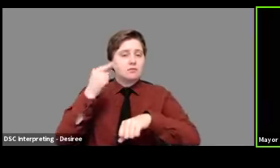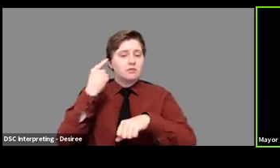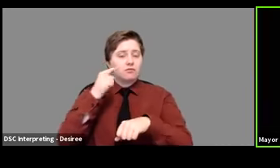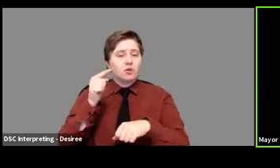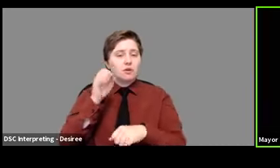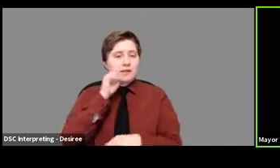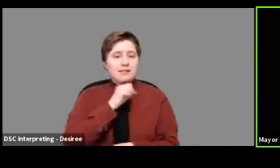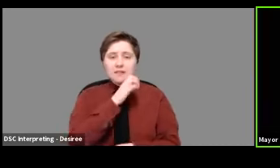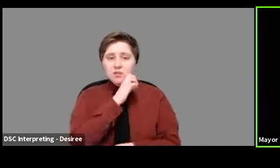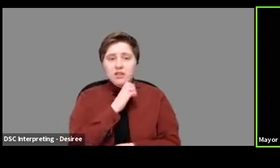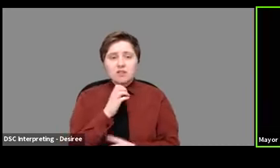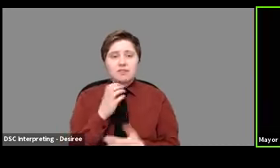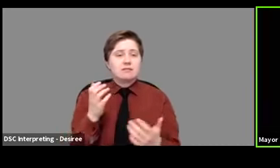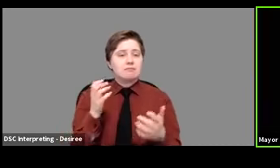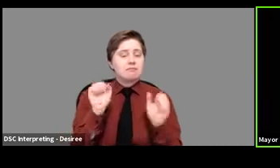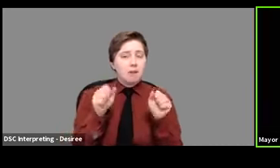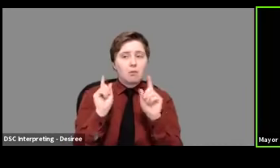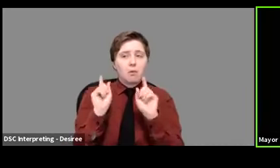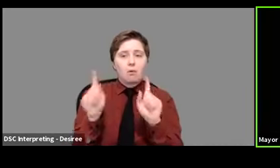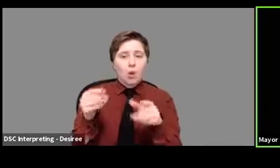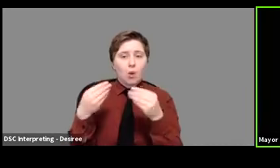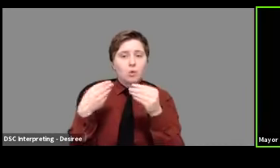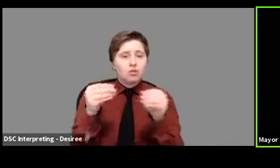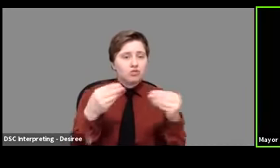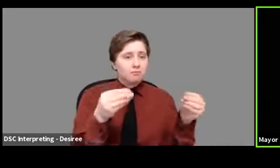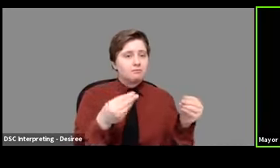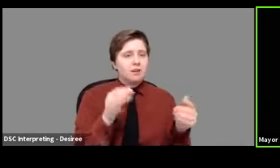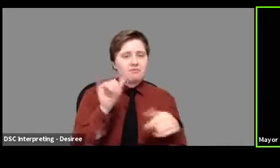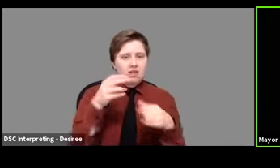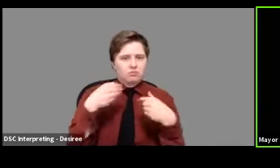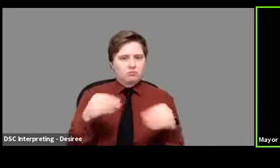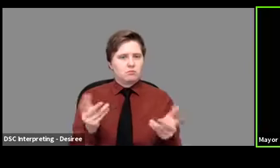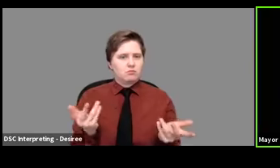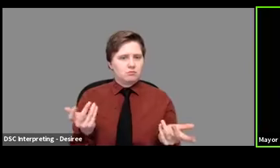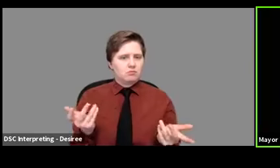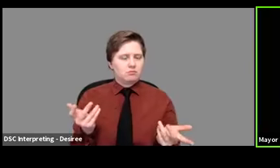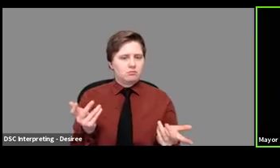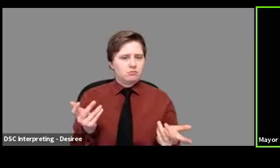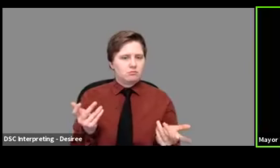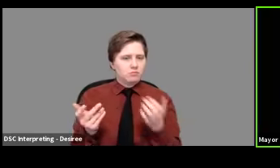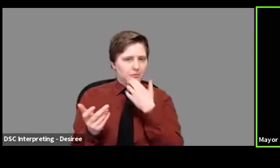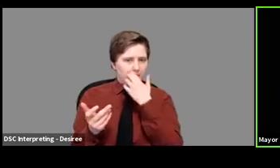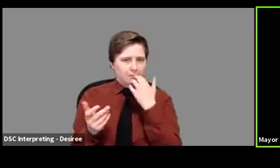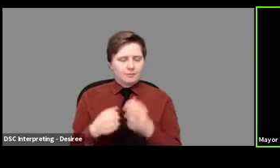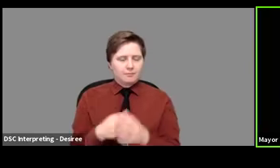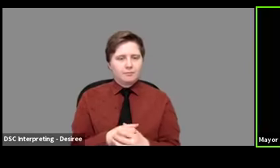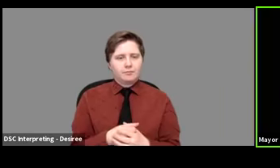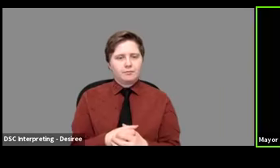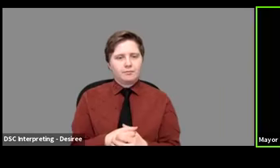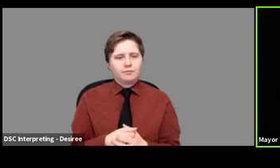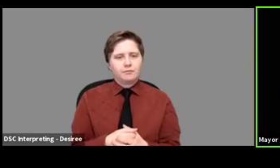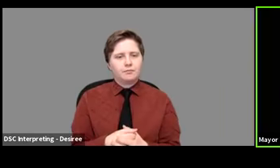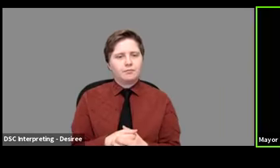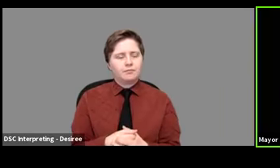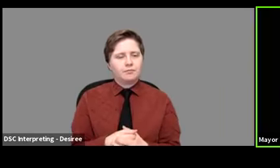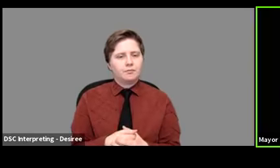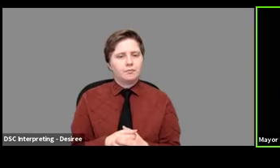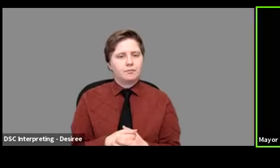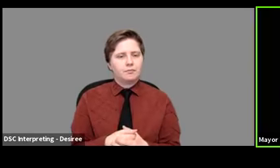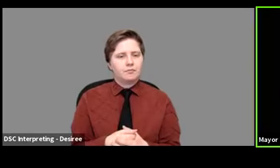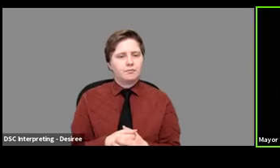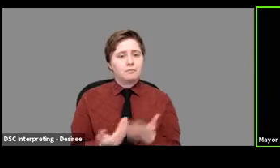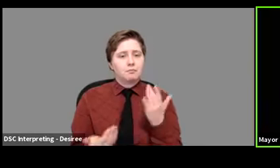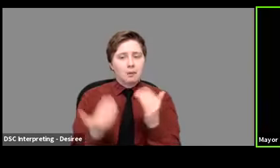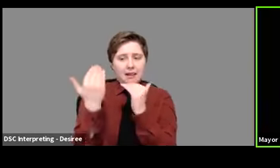seniors, uh, to be able to engage in retail at that store. Uh, perhaps, uh, limitations